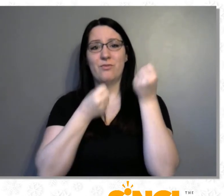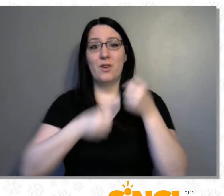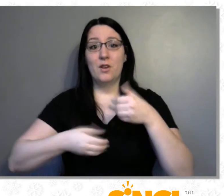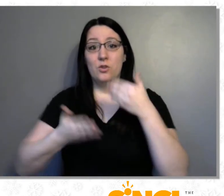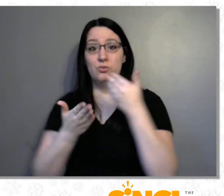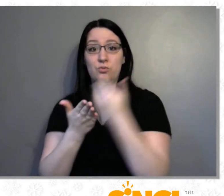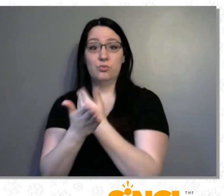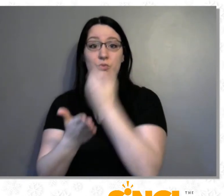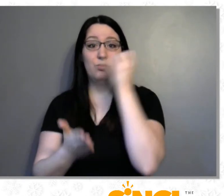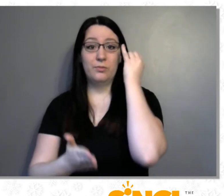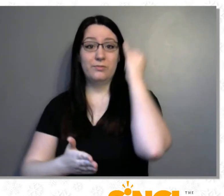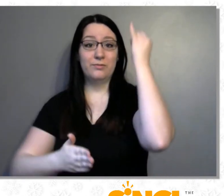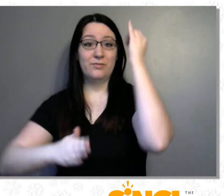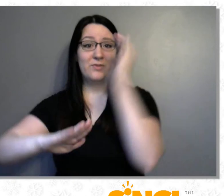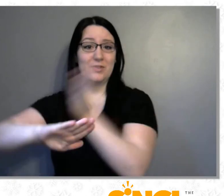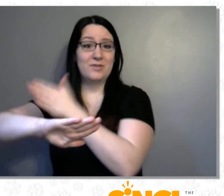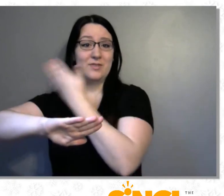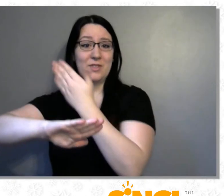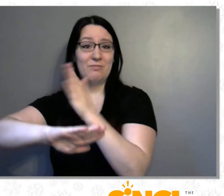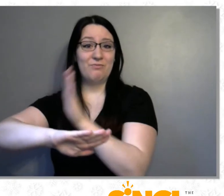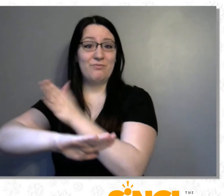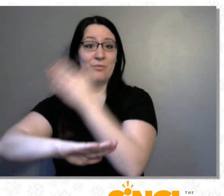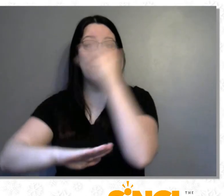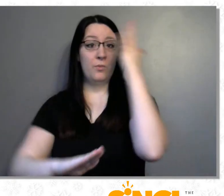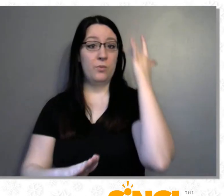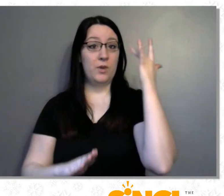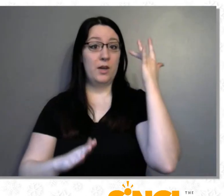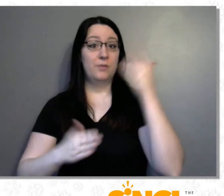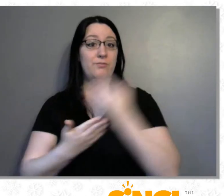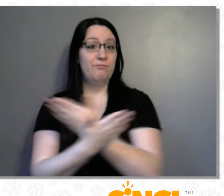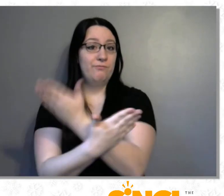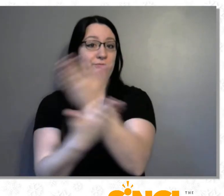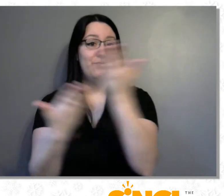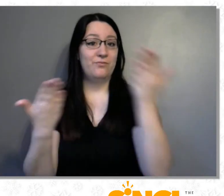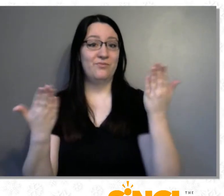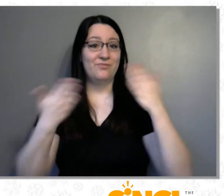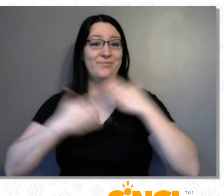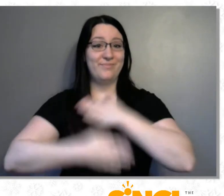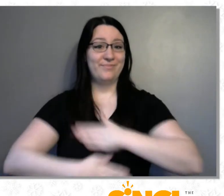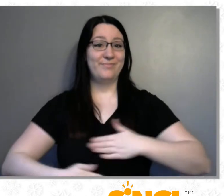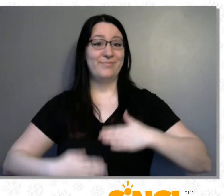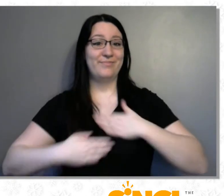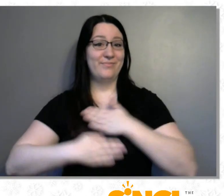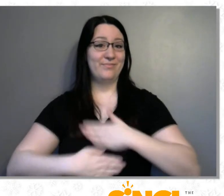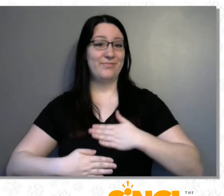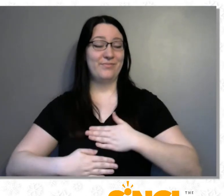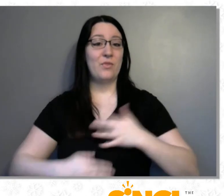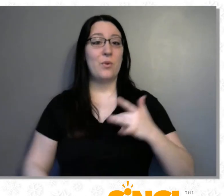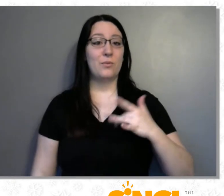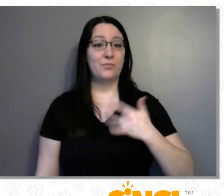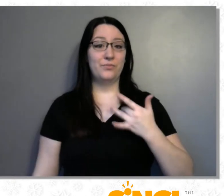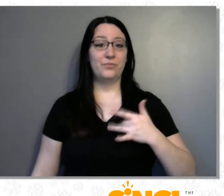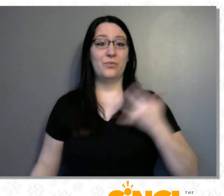So now we're singing to you people who I'm sure are fans. Oh,